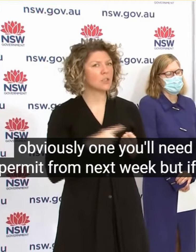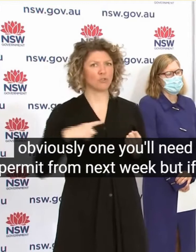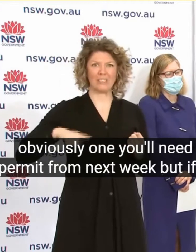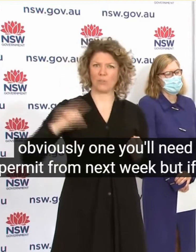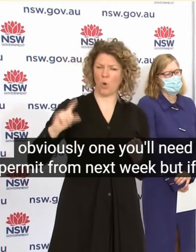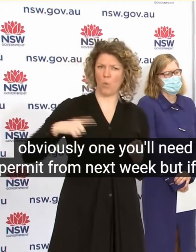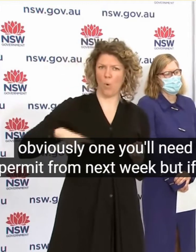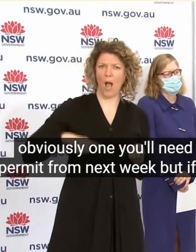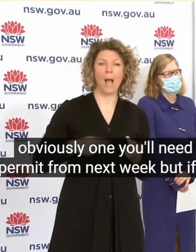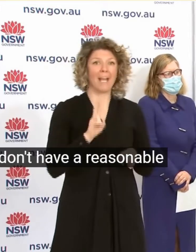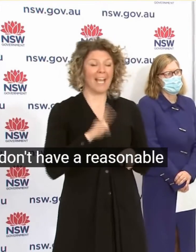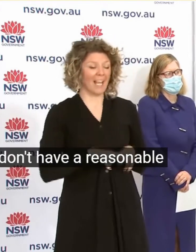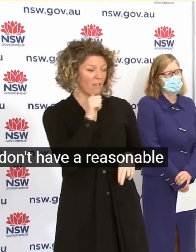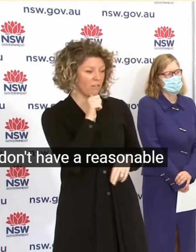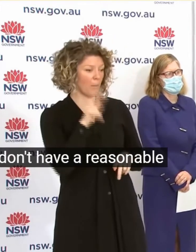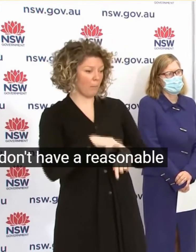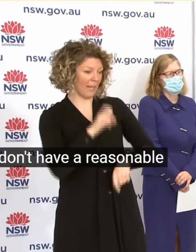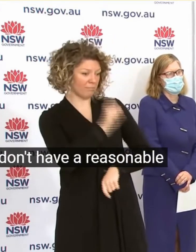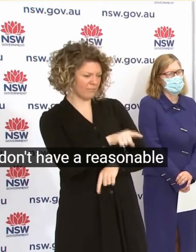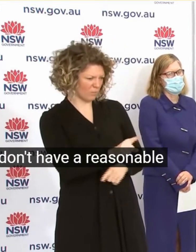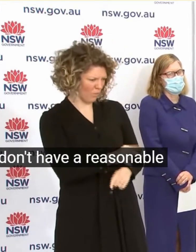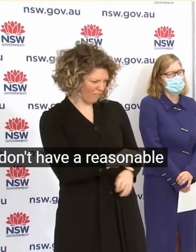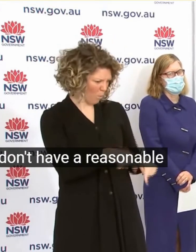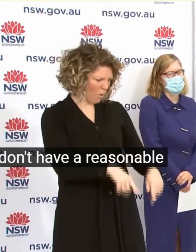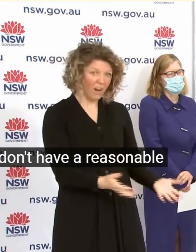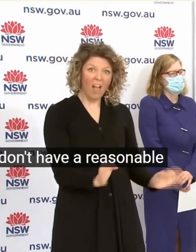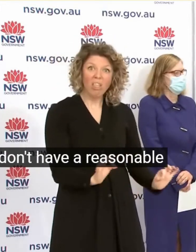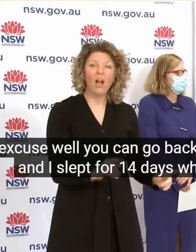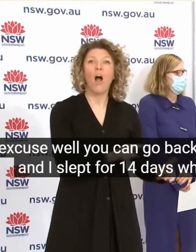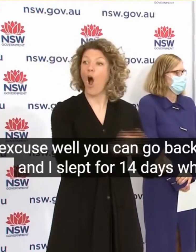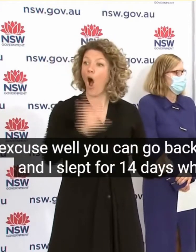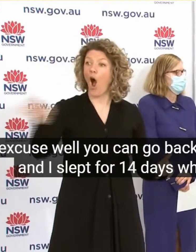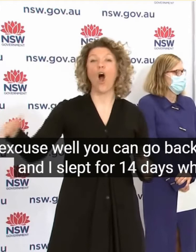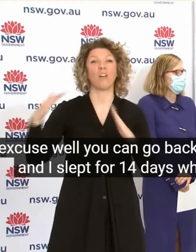Well You Can Go Back Home And Isolate For 14 Days What Is It About Stopping The